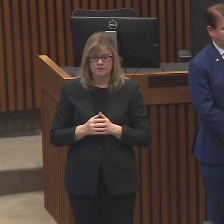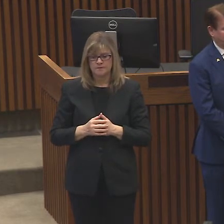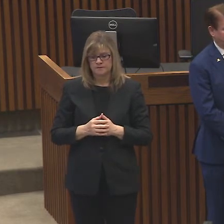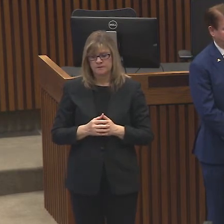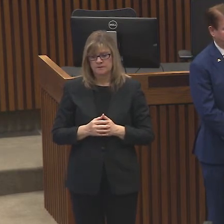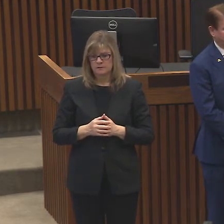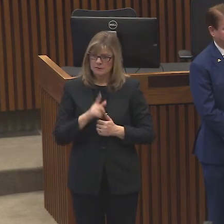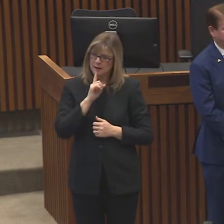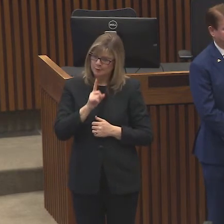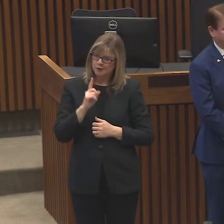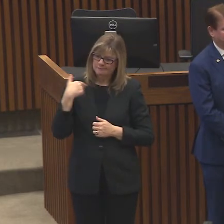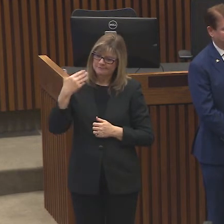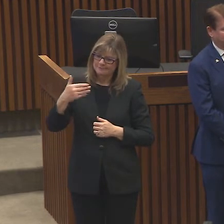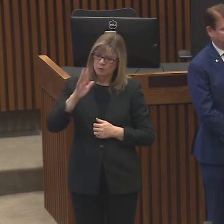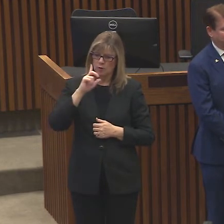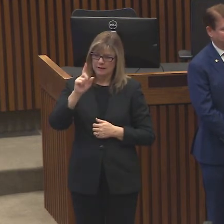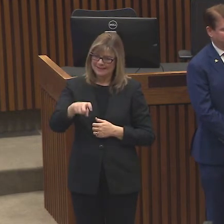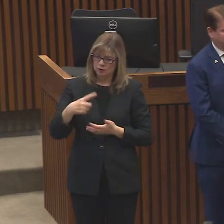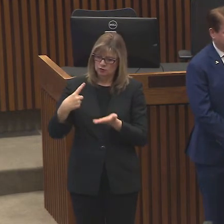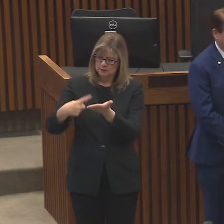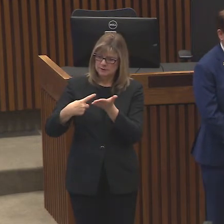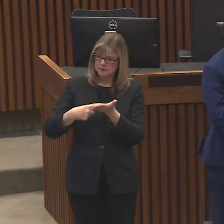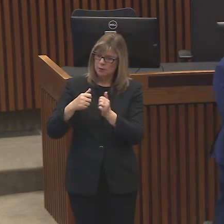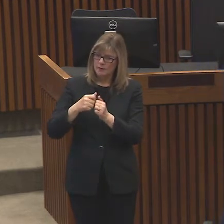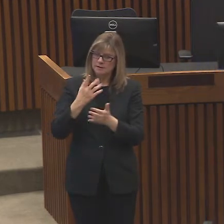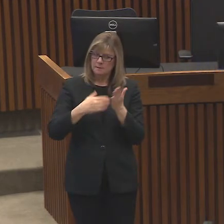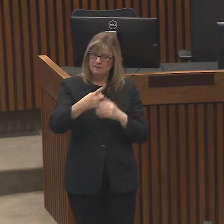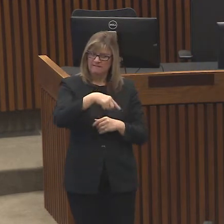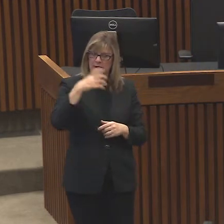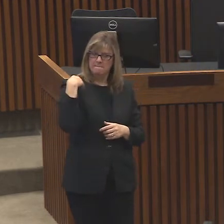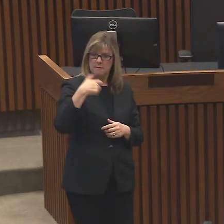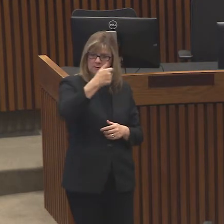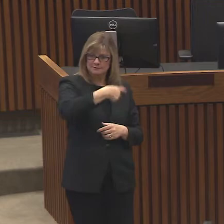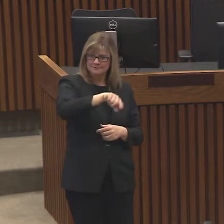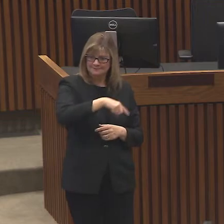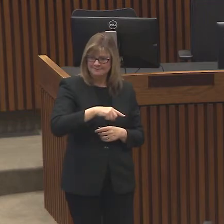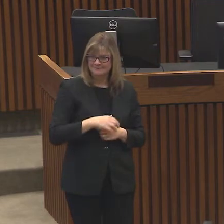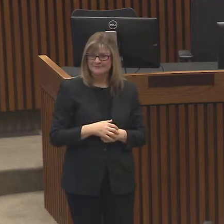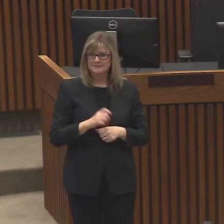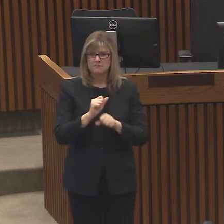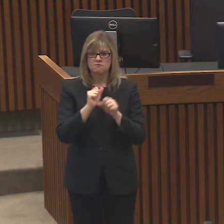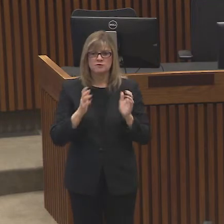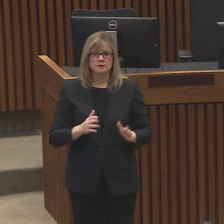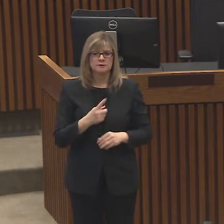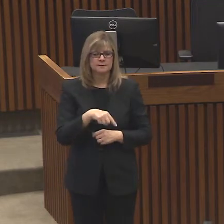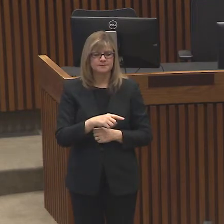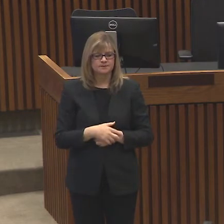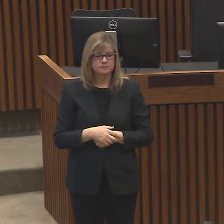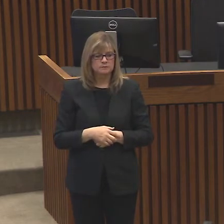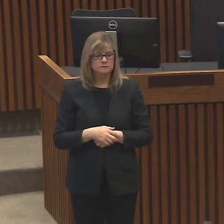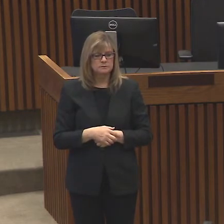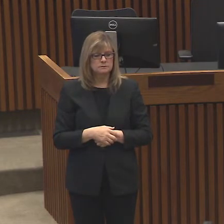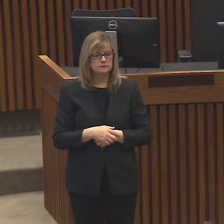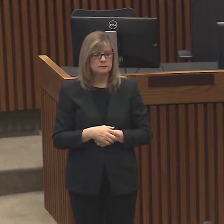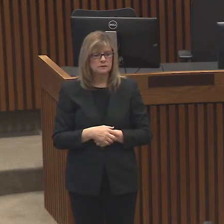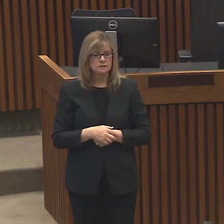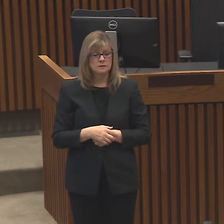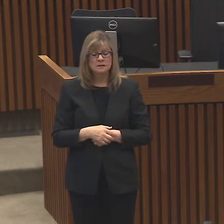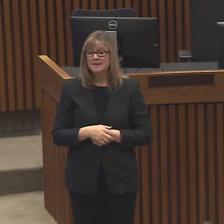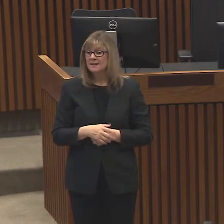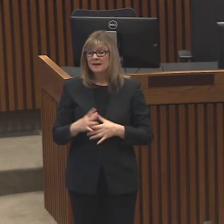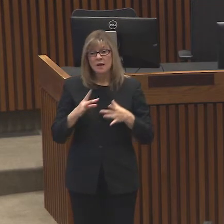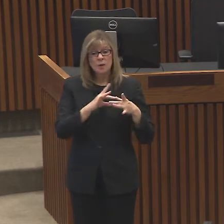point, we'll have to have some discussions with maybe some employers. We've had unprecedented cooperation here. And